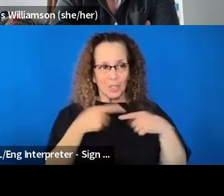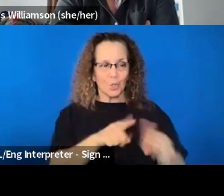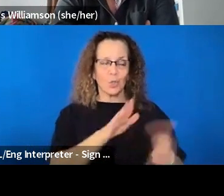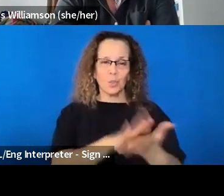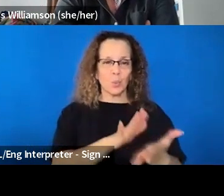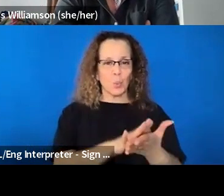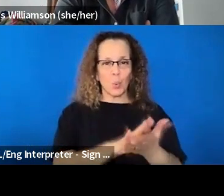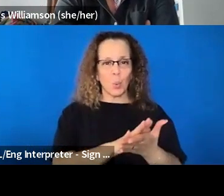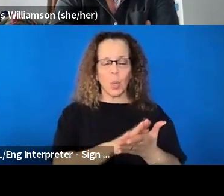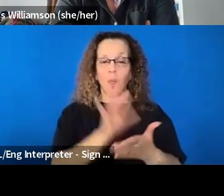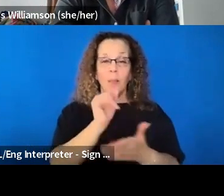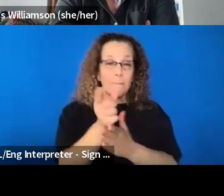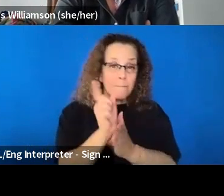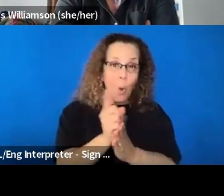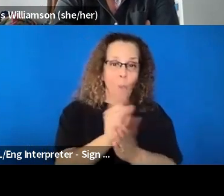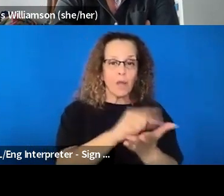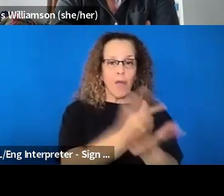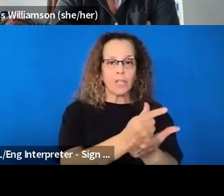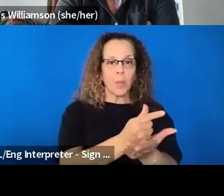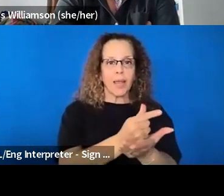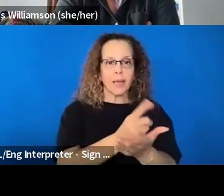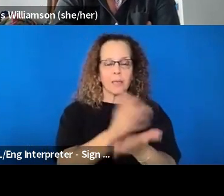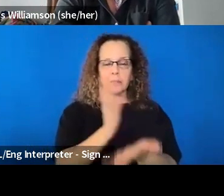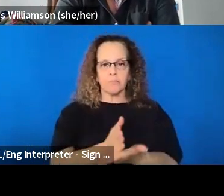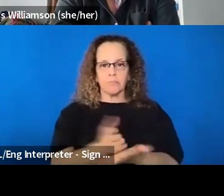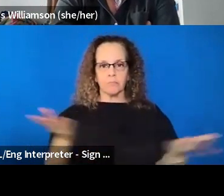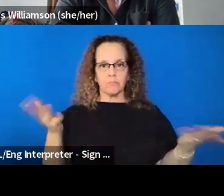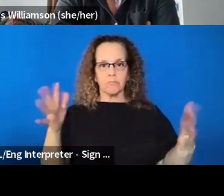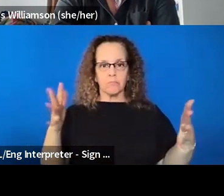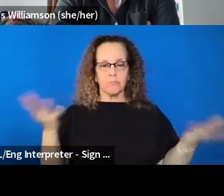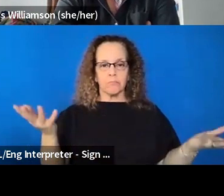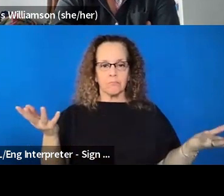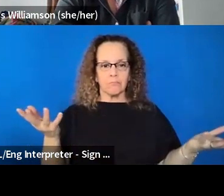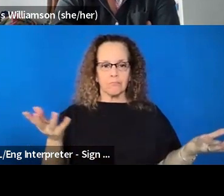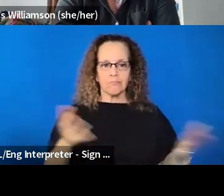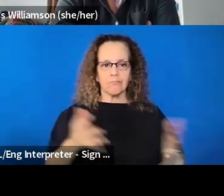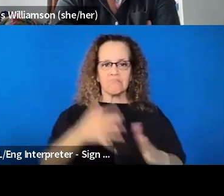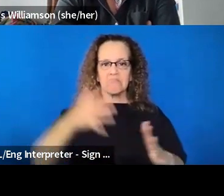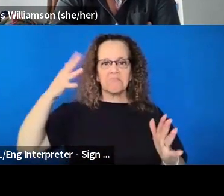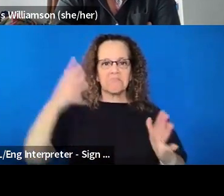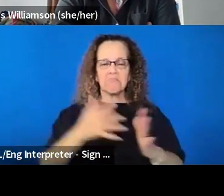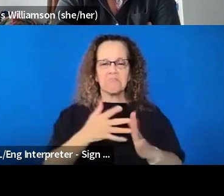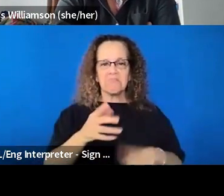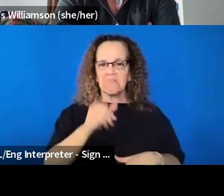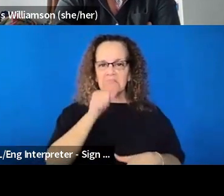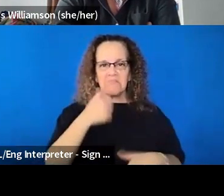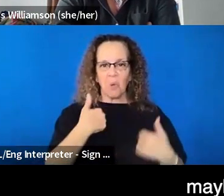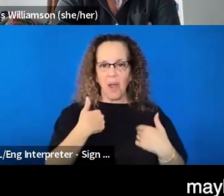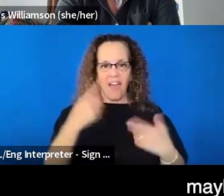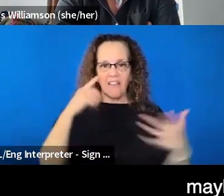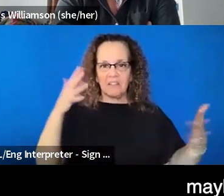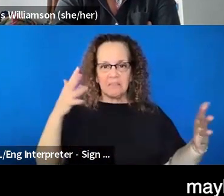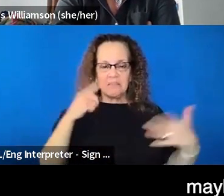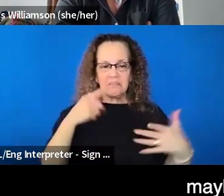as soon as I graduated, I stopped having panic attacks and I hardly have them now. And I'm like, oh yeah,